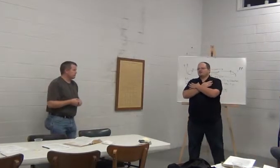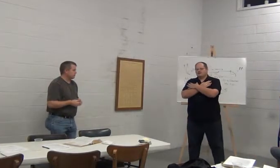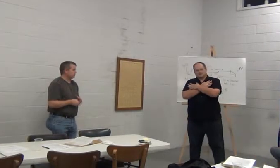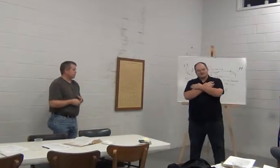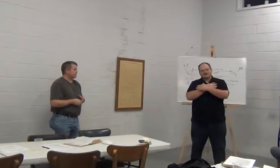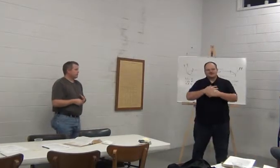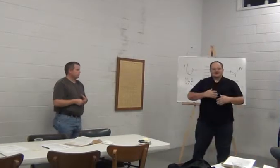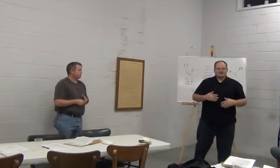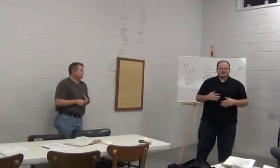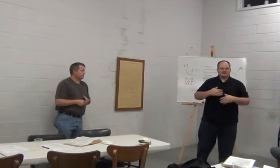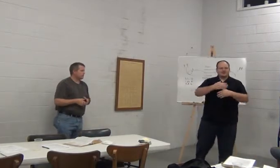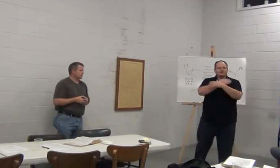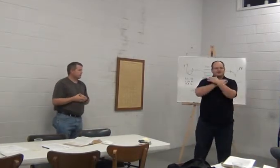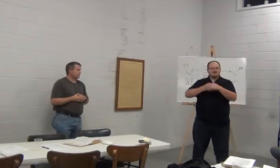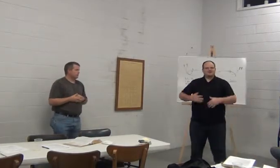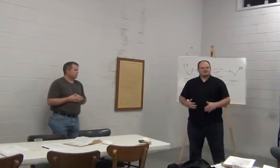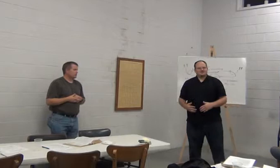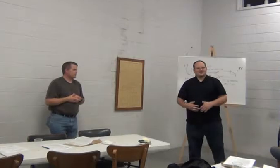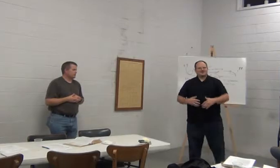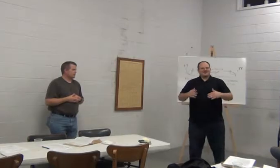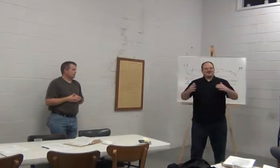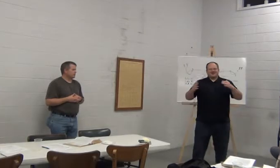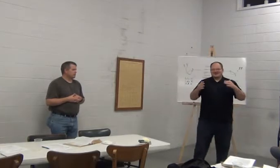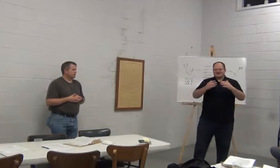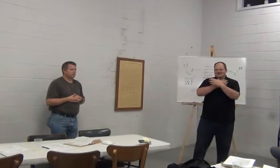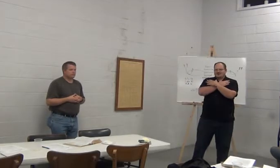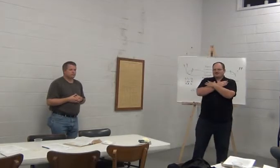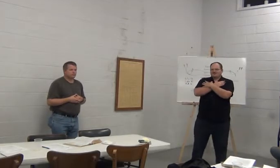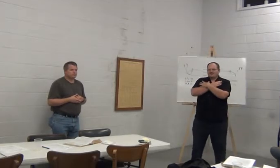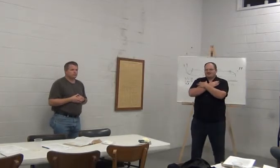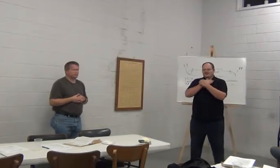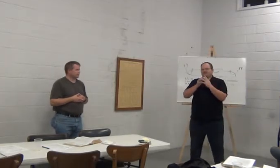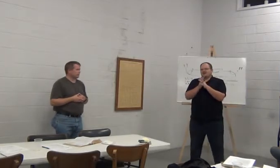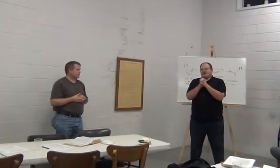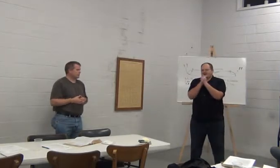love it. The Filipinos, they like it too. And then love. And then every day.